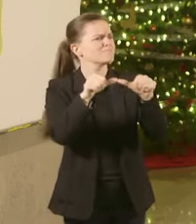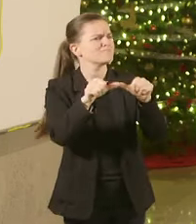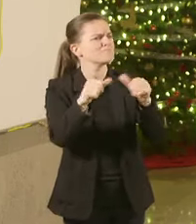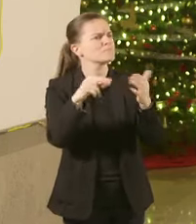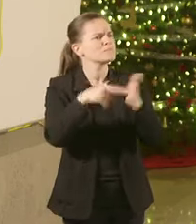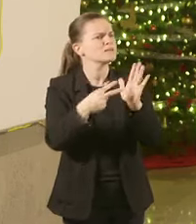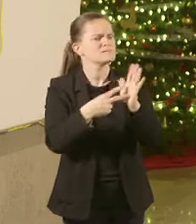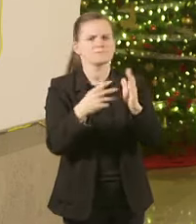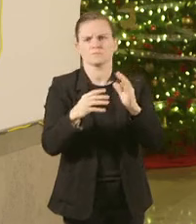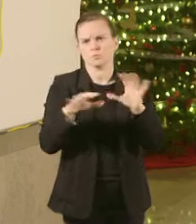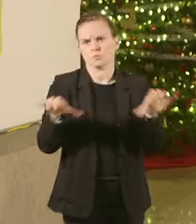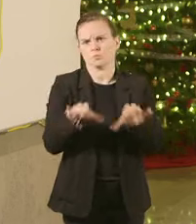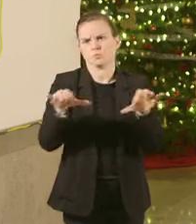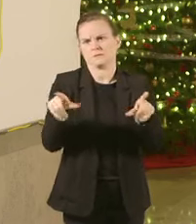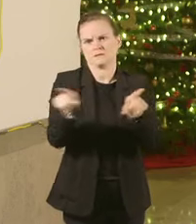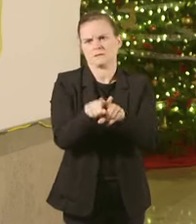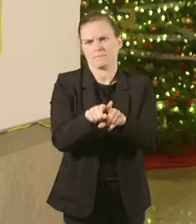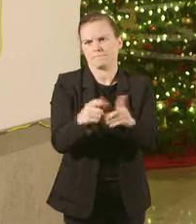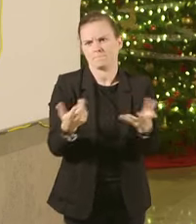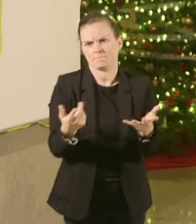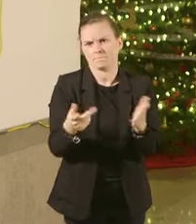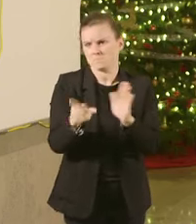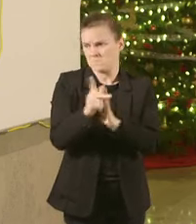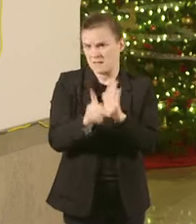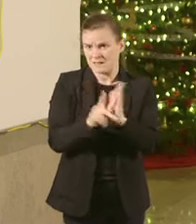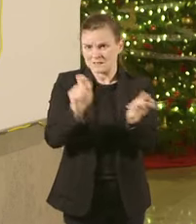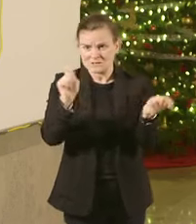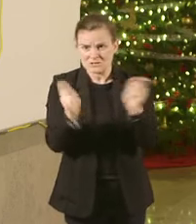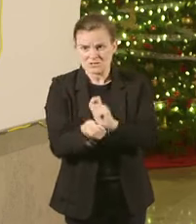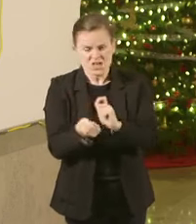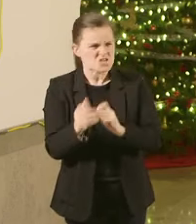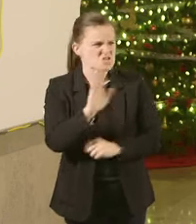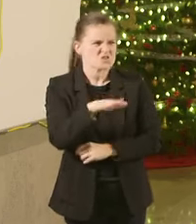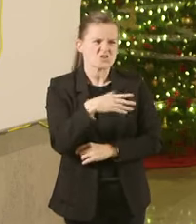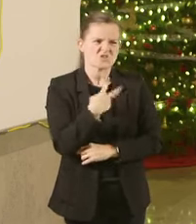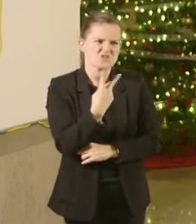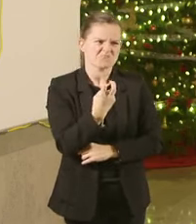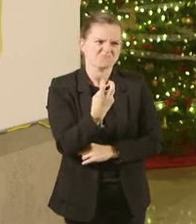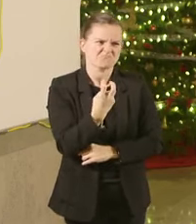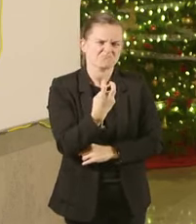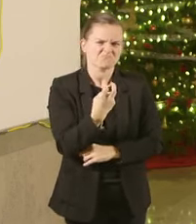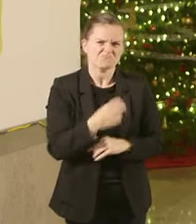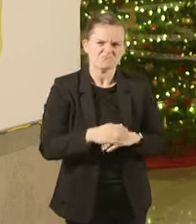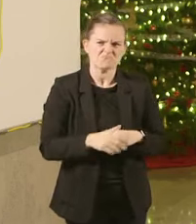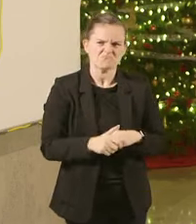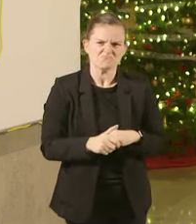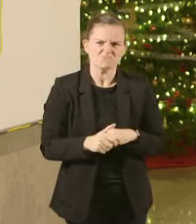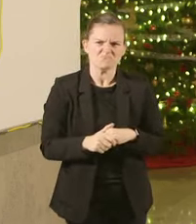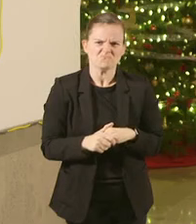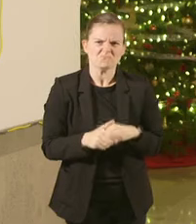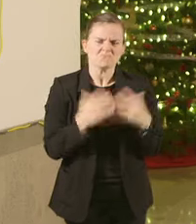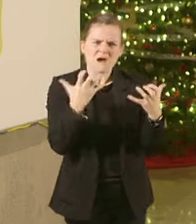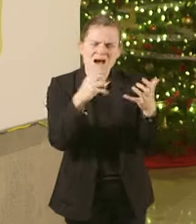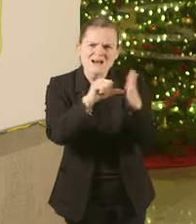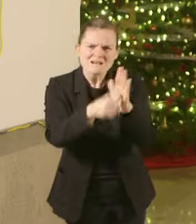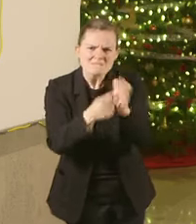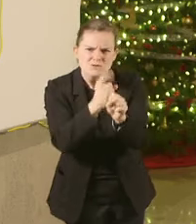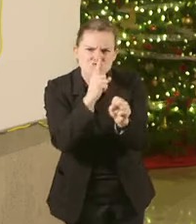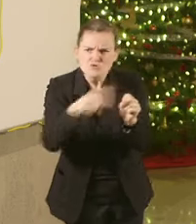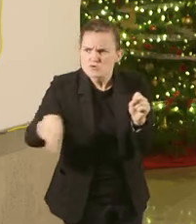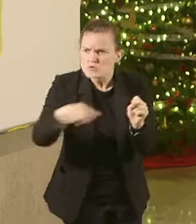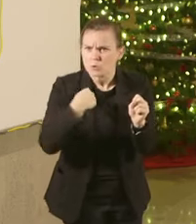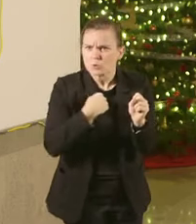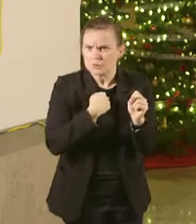area, so the policy is not going to change on this end of it We just wanted to make sure we're doing everything we can with these